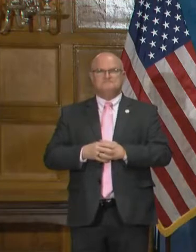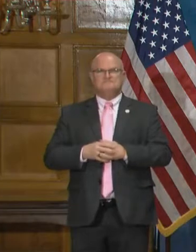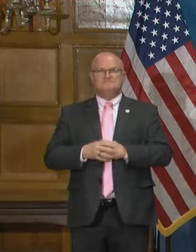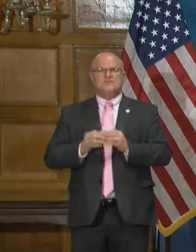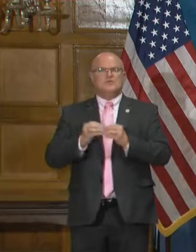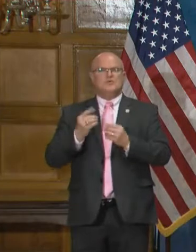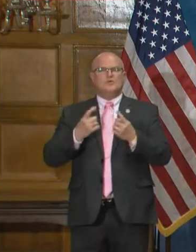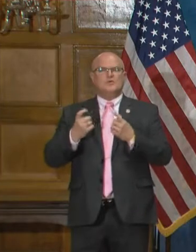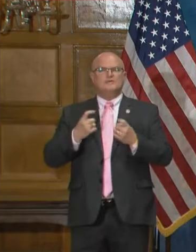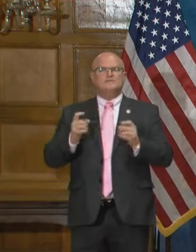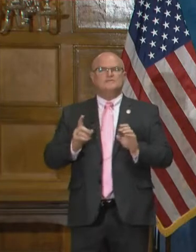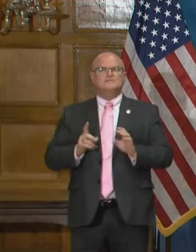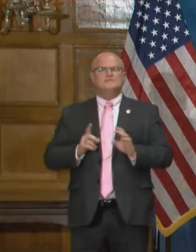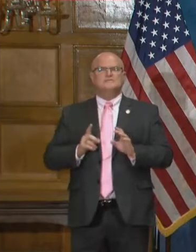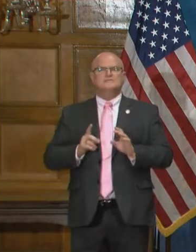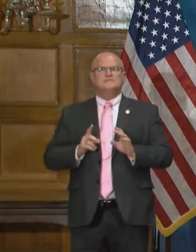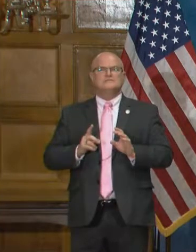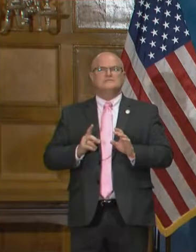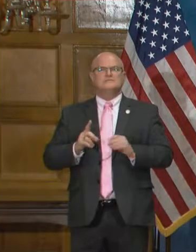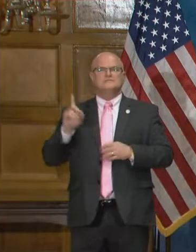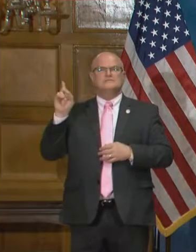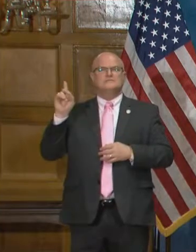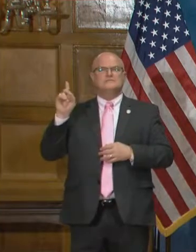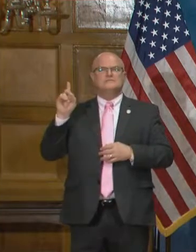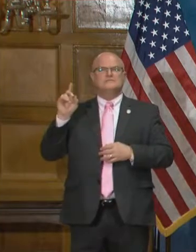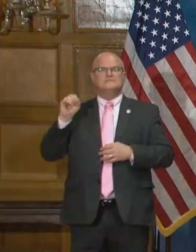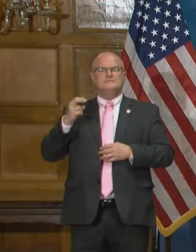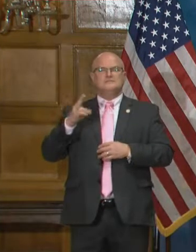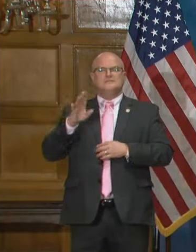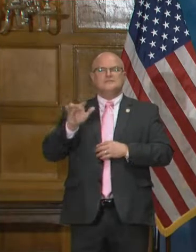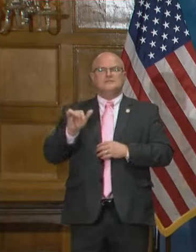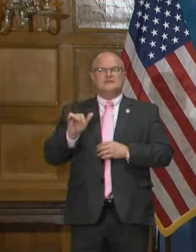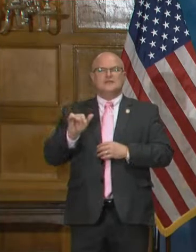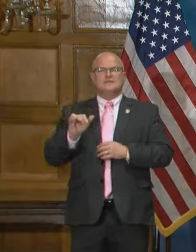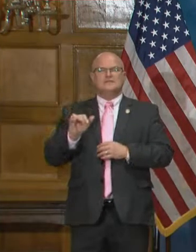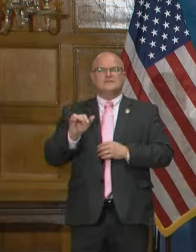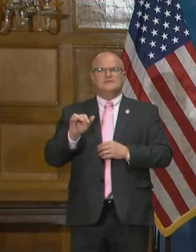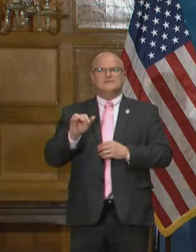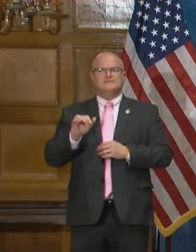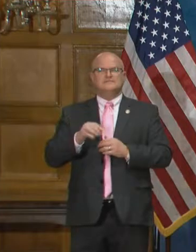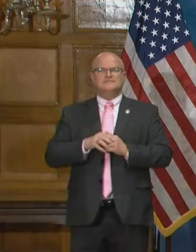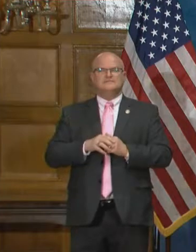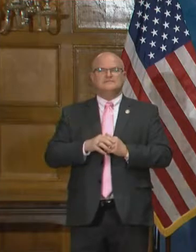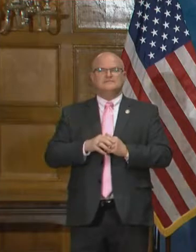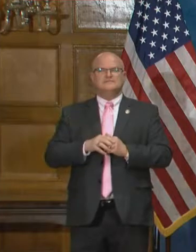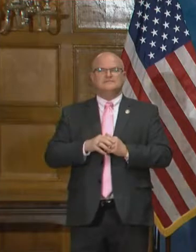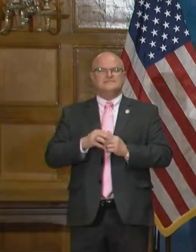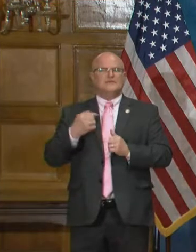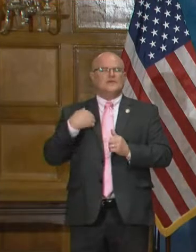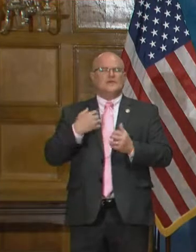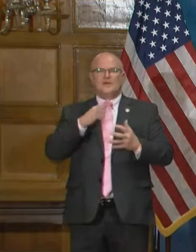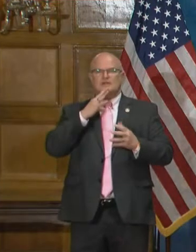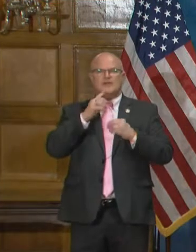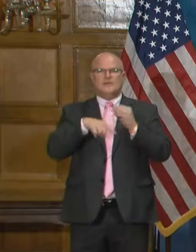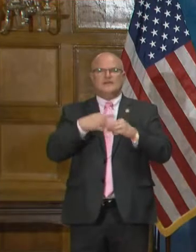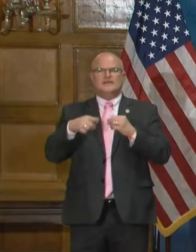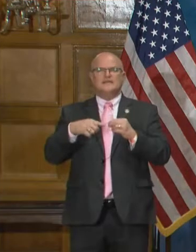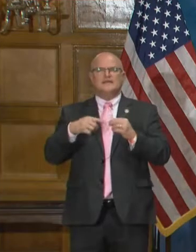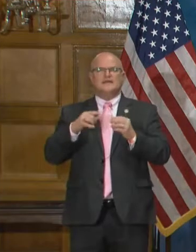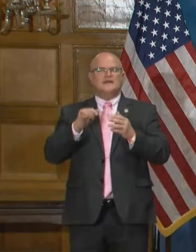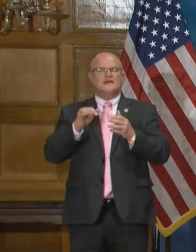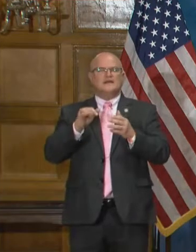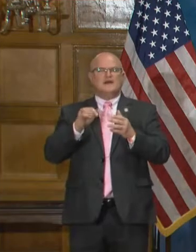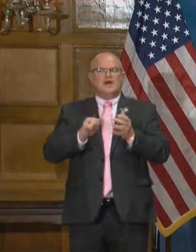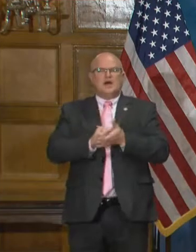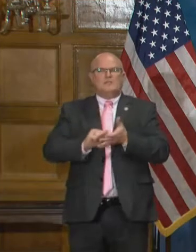Any other questions? Governor, this is. Hi, Governor. This is Ali Lynch with five meetings about SB six, the near